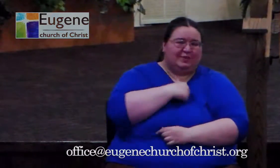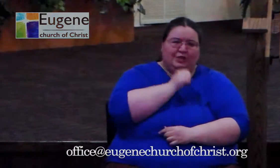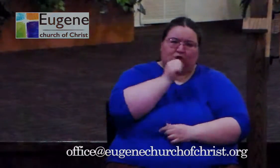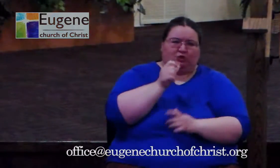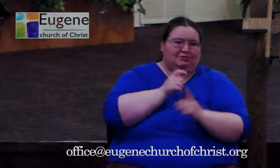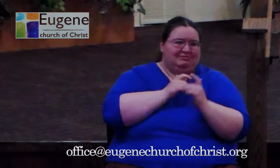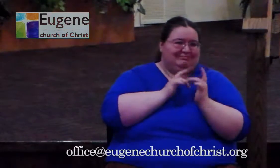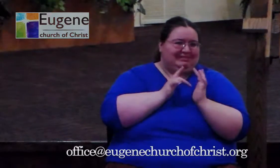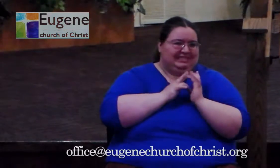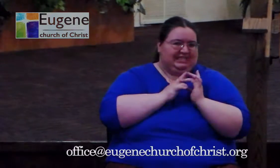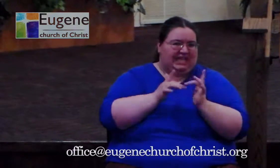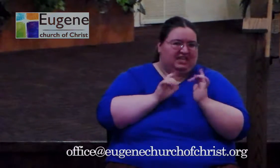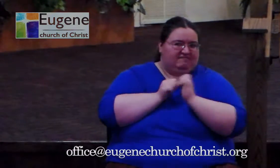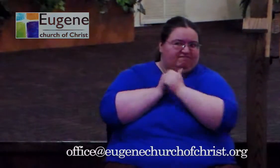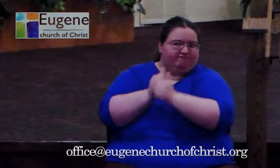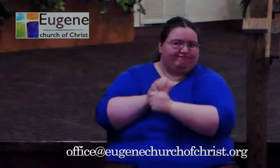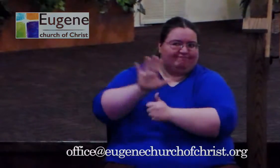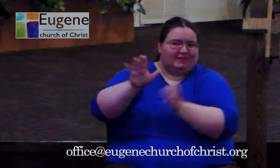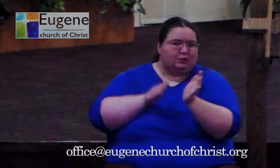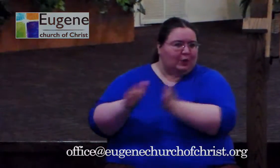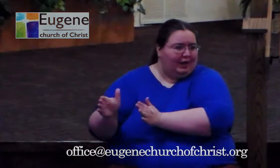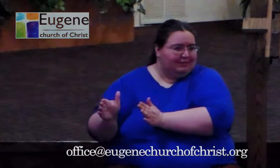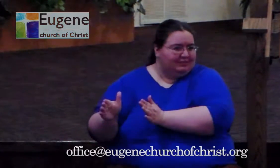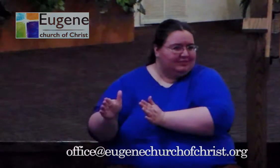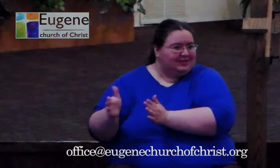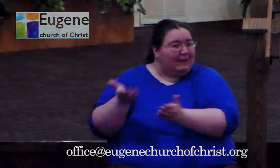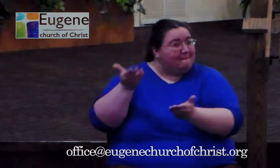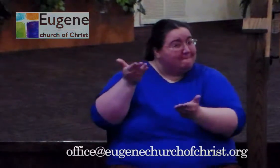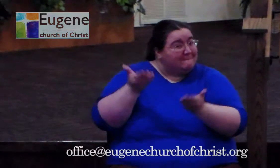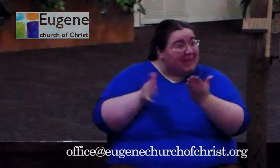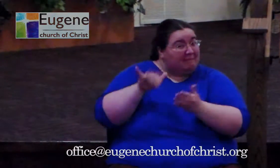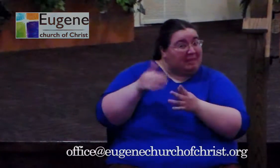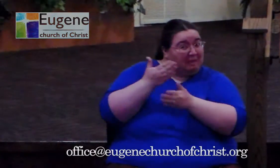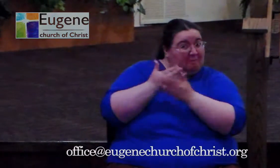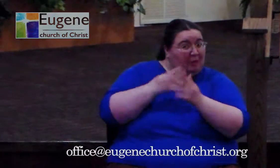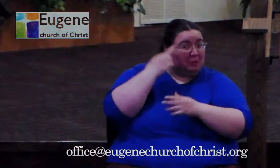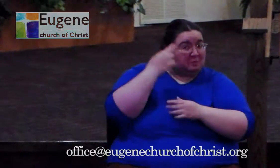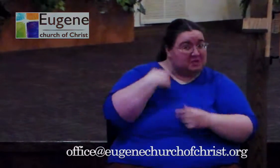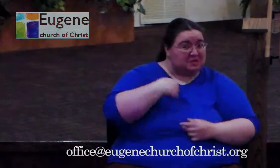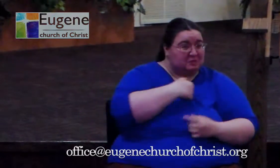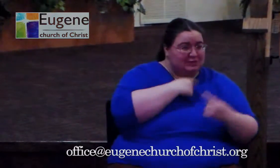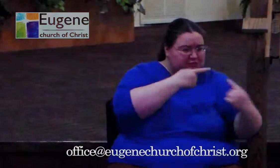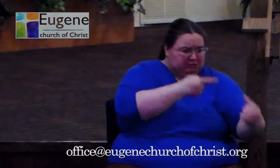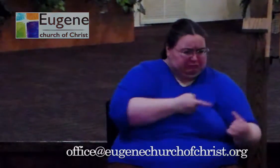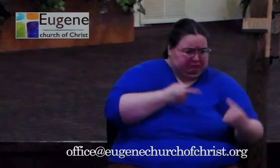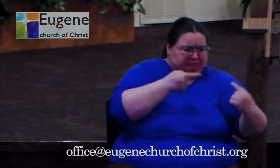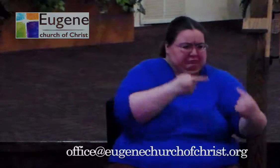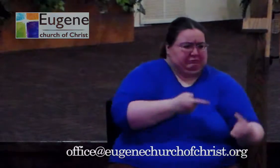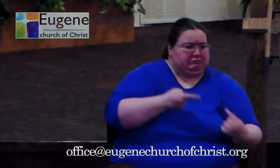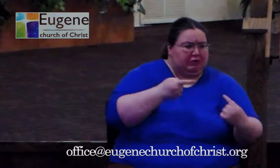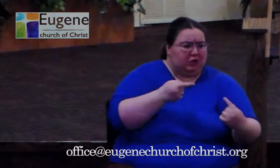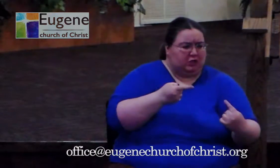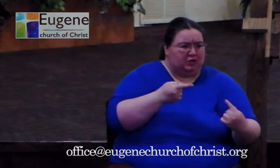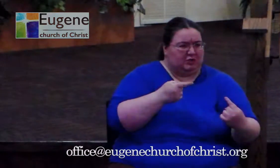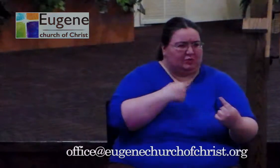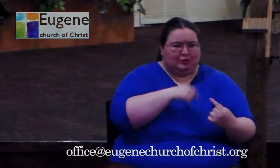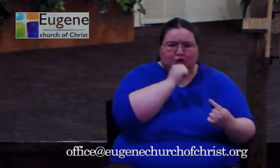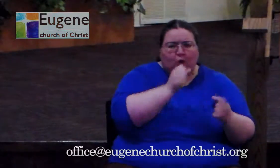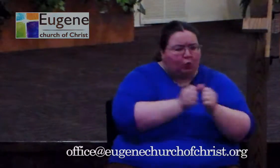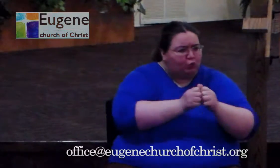And maybe part of why we struggle as churches nowadays with growth is that we're not doing it the way it was laid out.